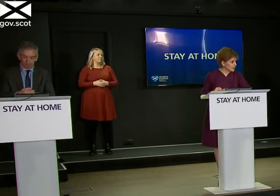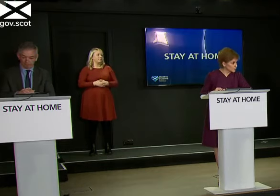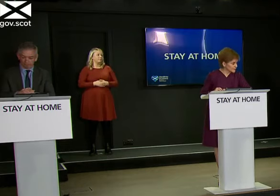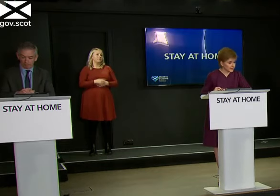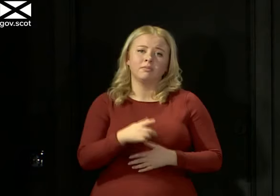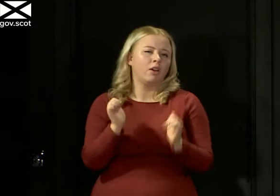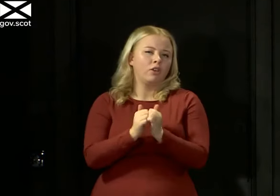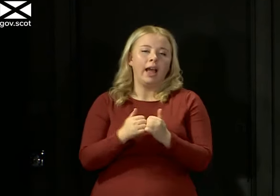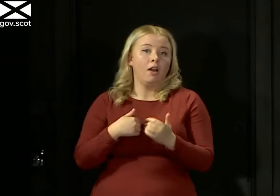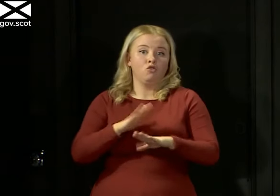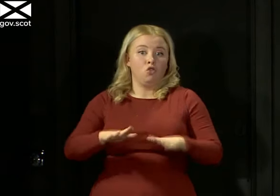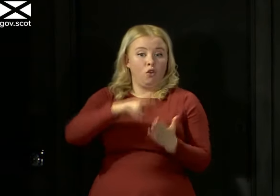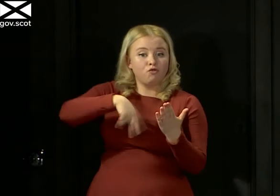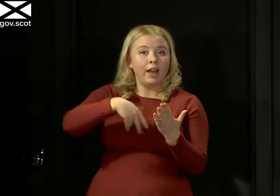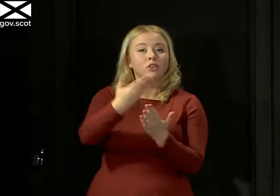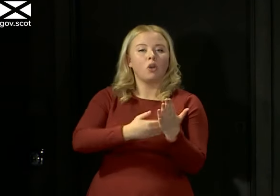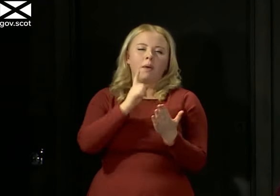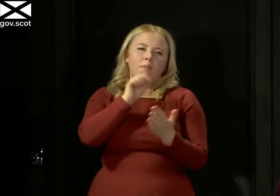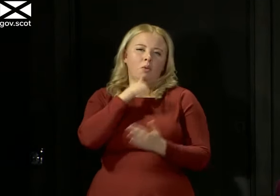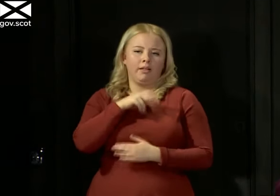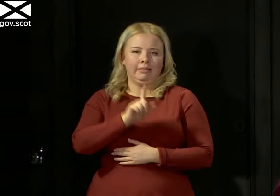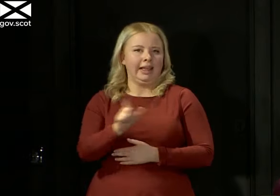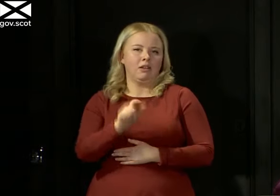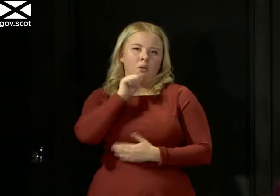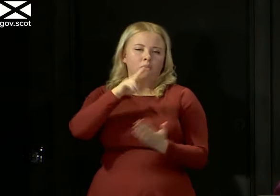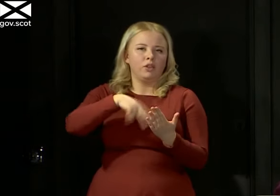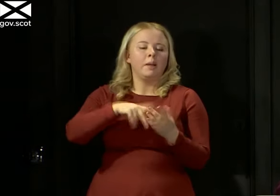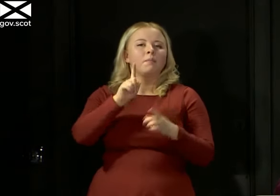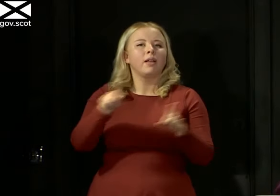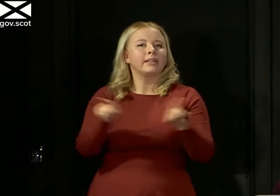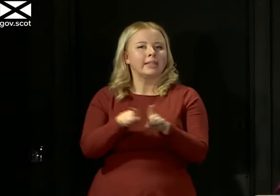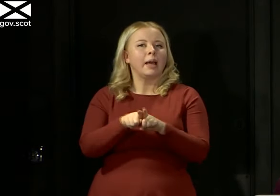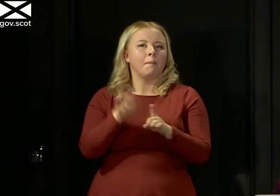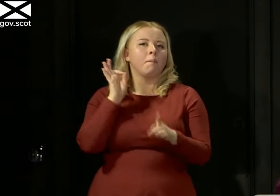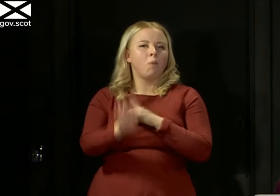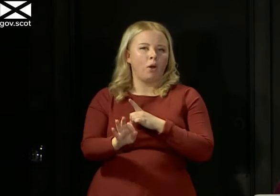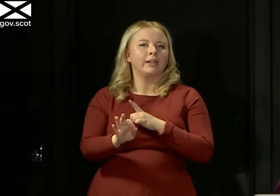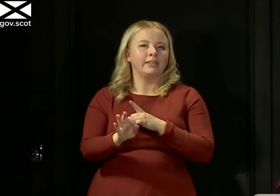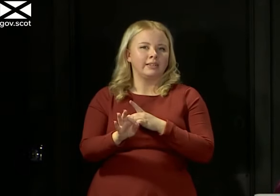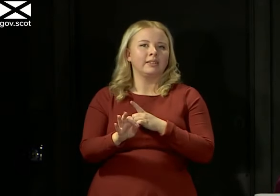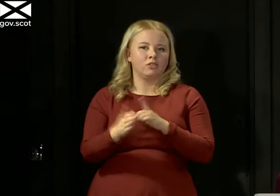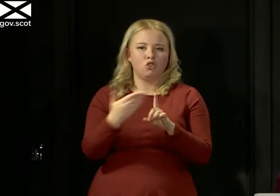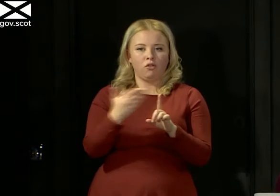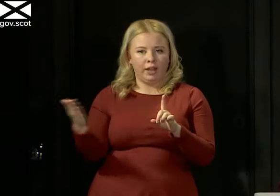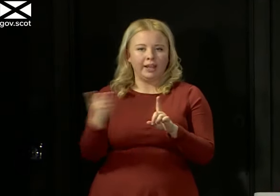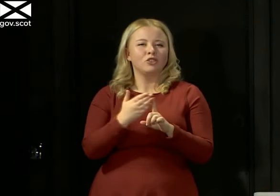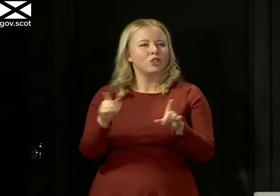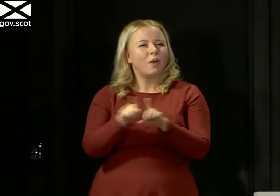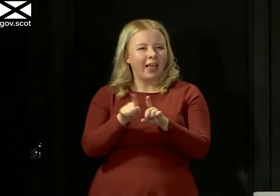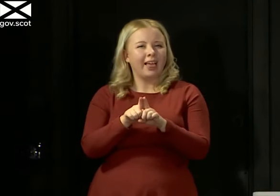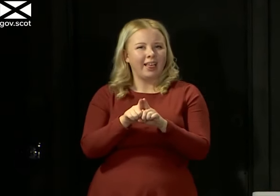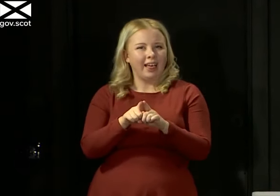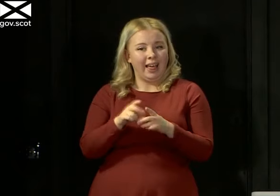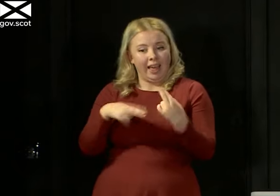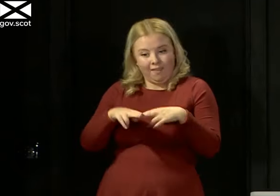seen that document. I'll no doubt see it later on, but I think the same point applies even to a range. The smaller your